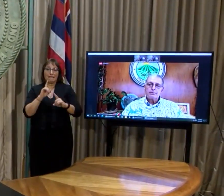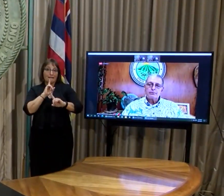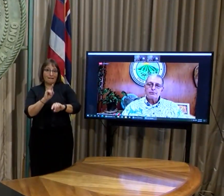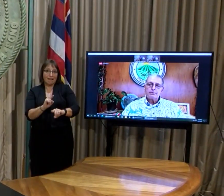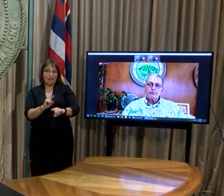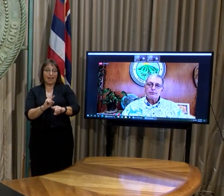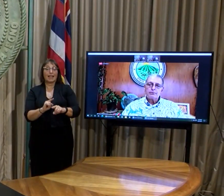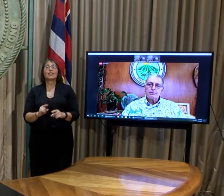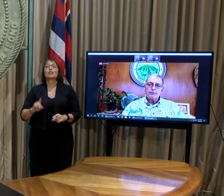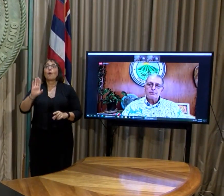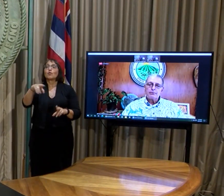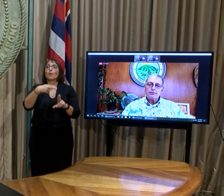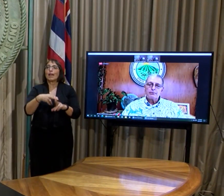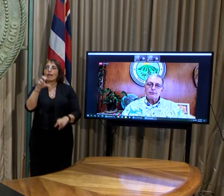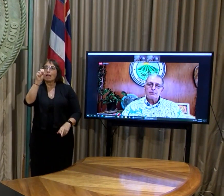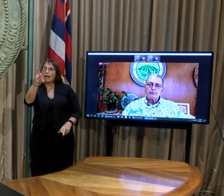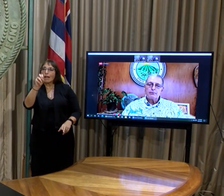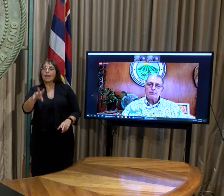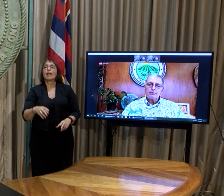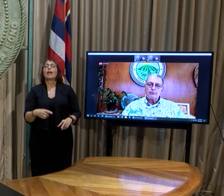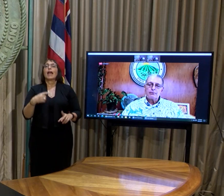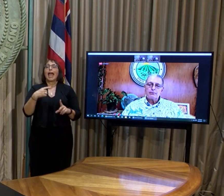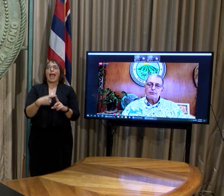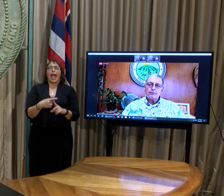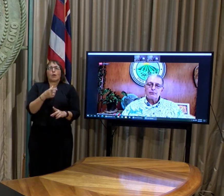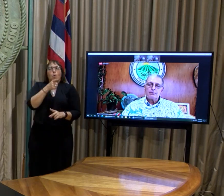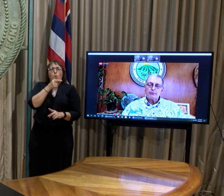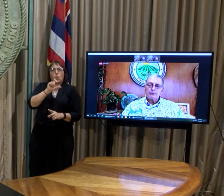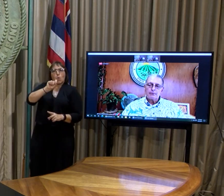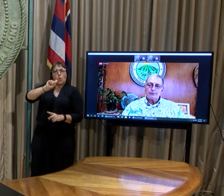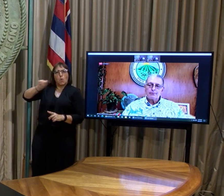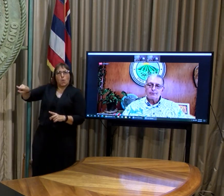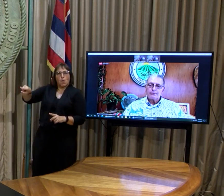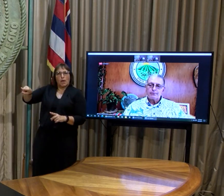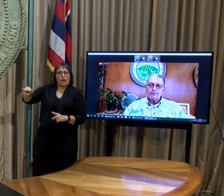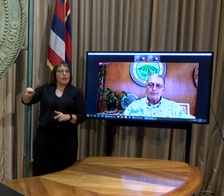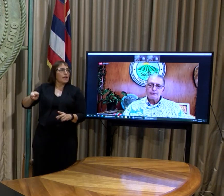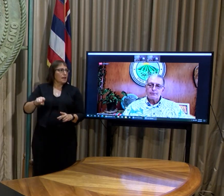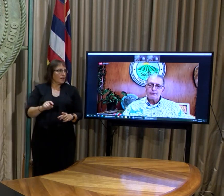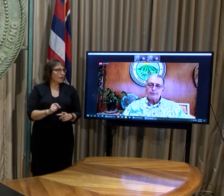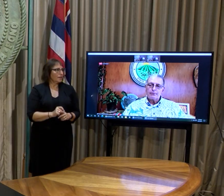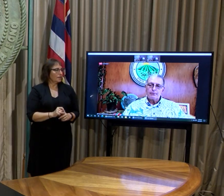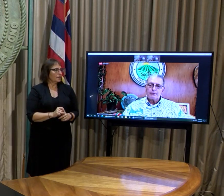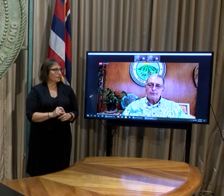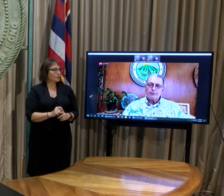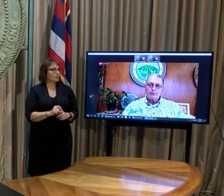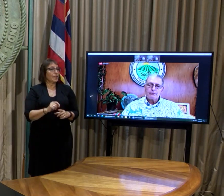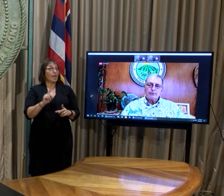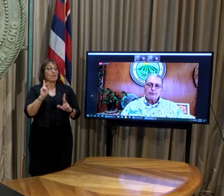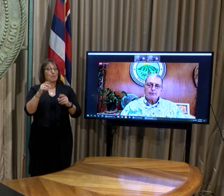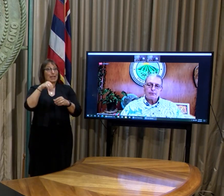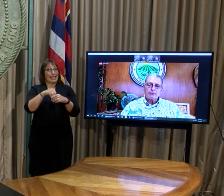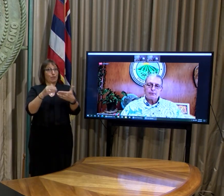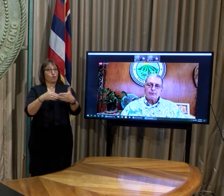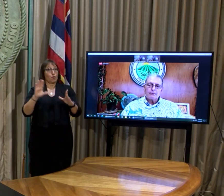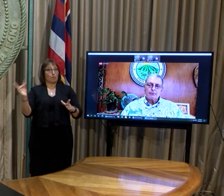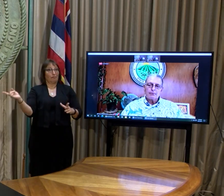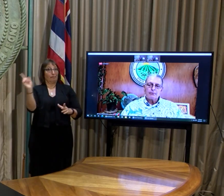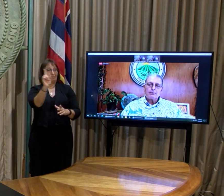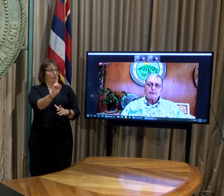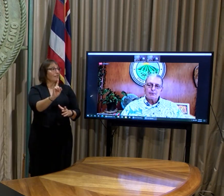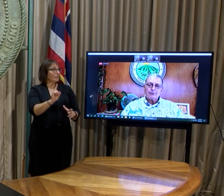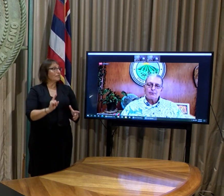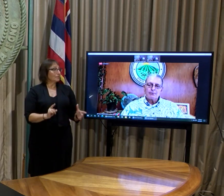outlet and then the person to whom you're addressing your question. For those who are in the room, just come here so I can make sure I see you if you have a